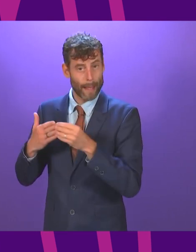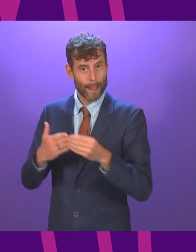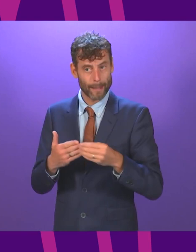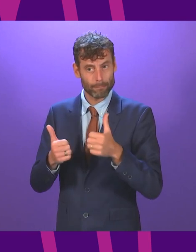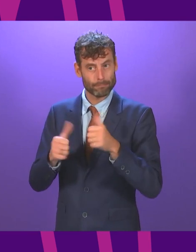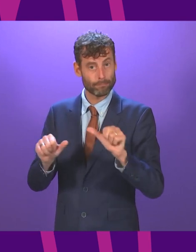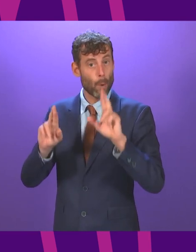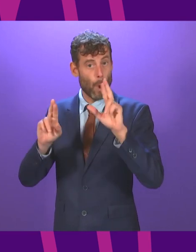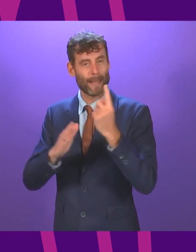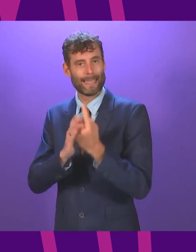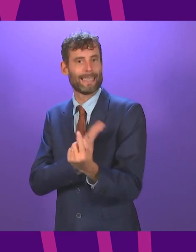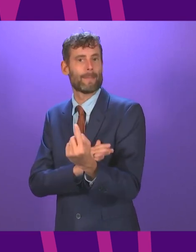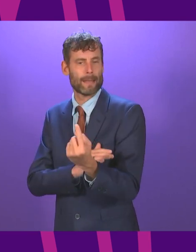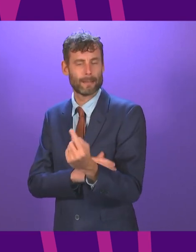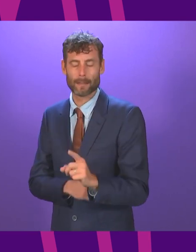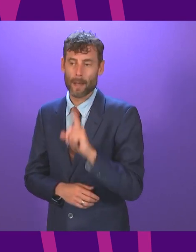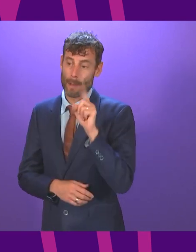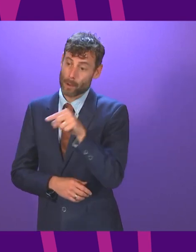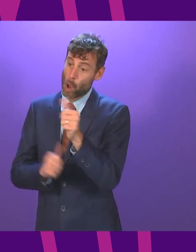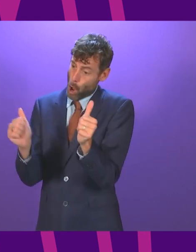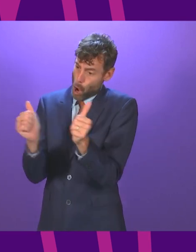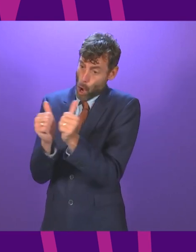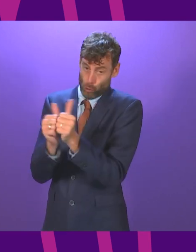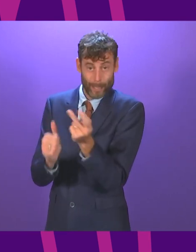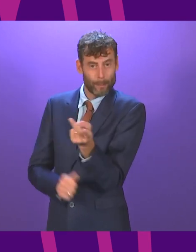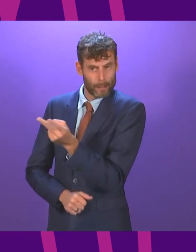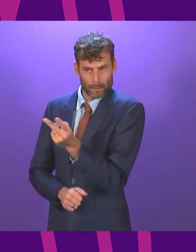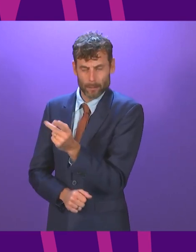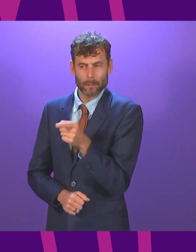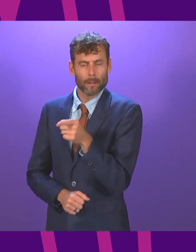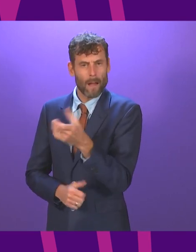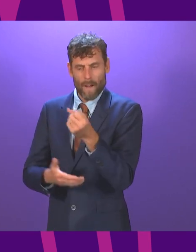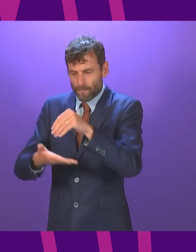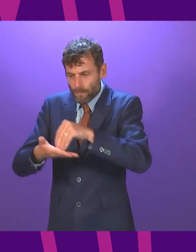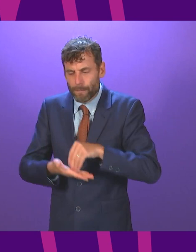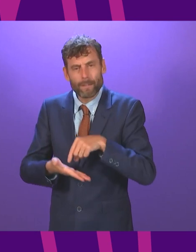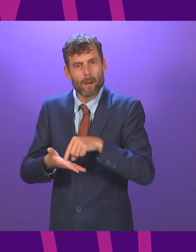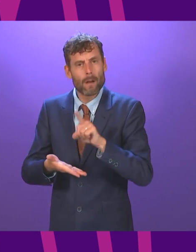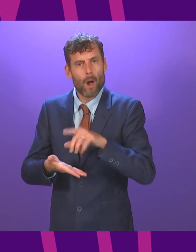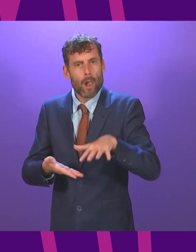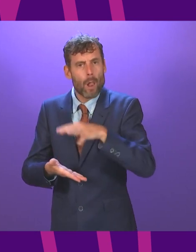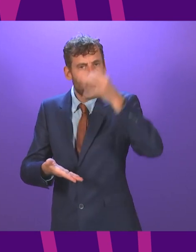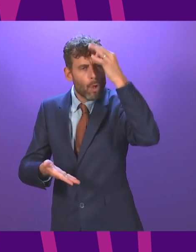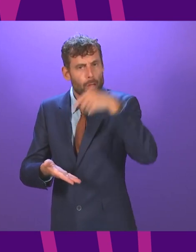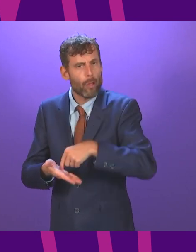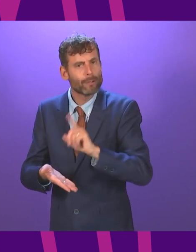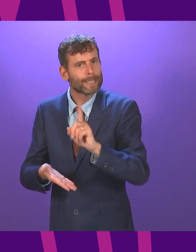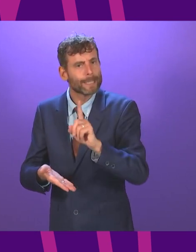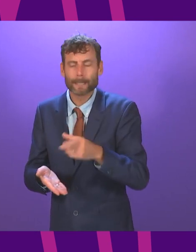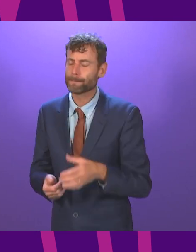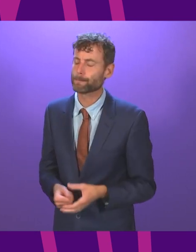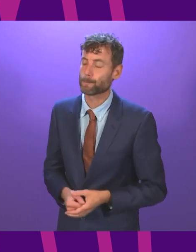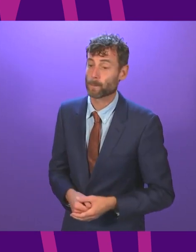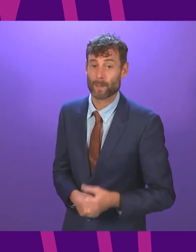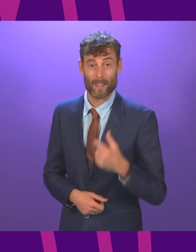this agreement will bring to local authorities across Scotland first minister well I think the agreement has very